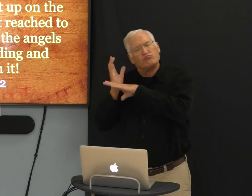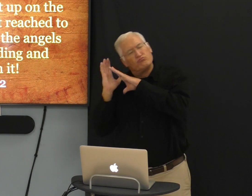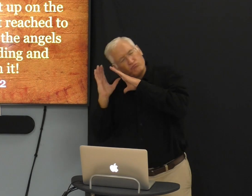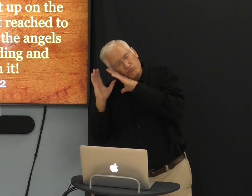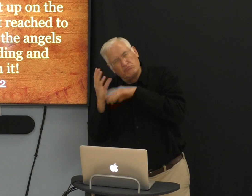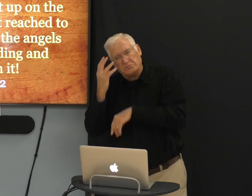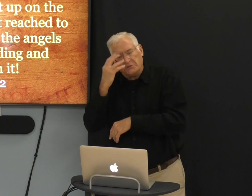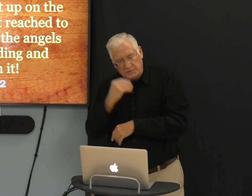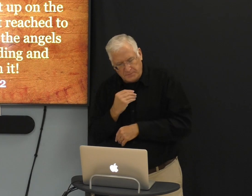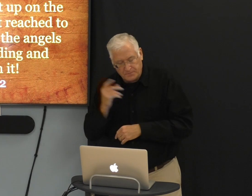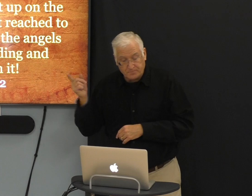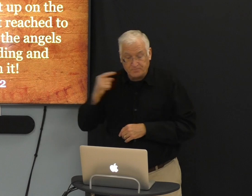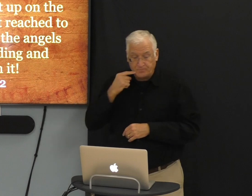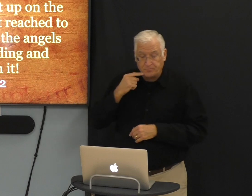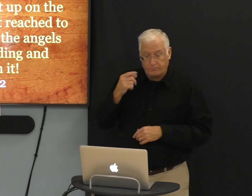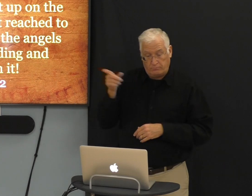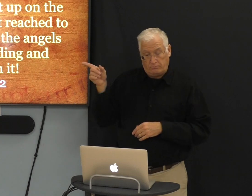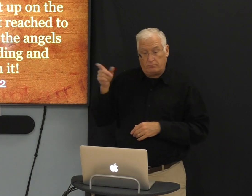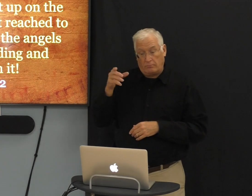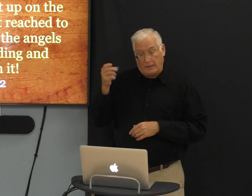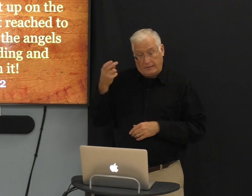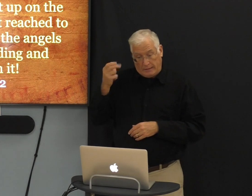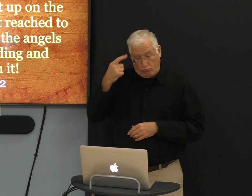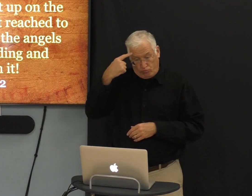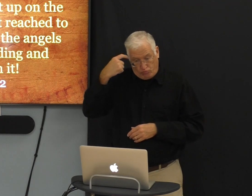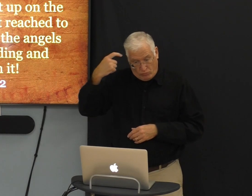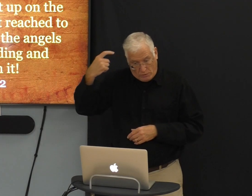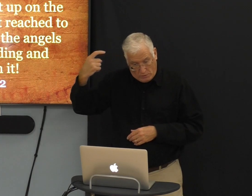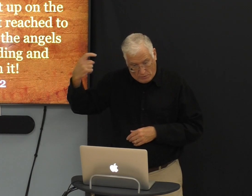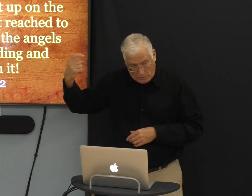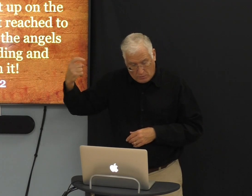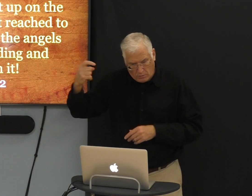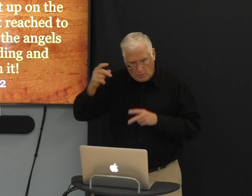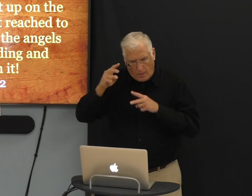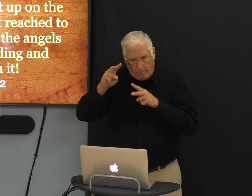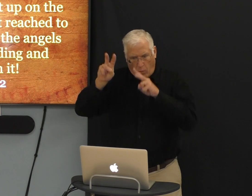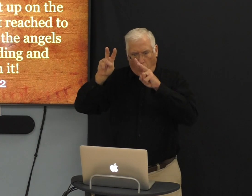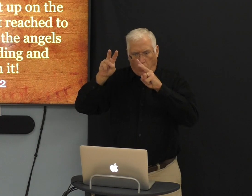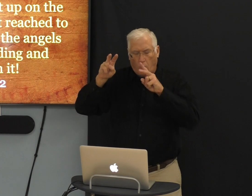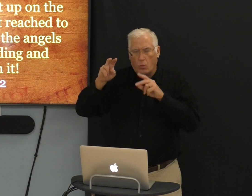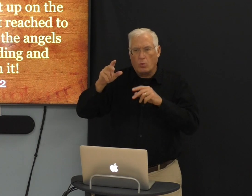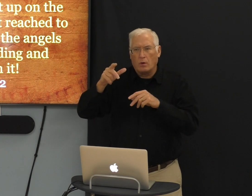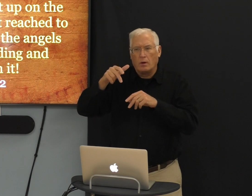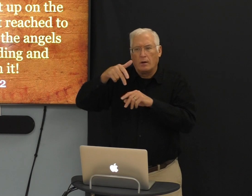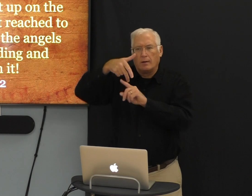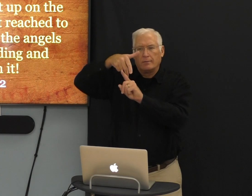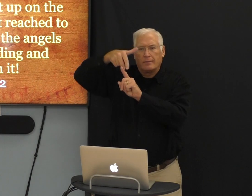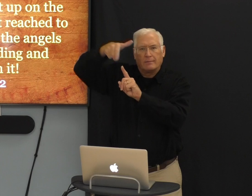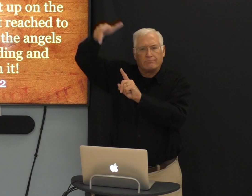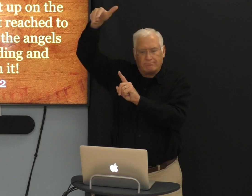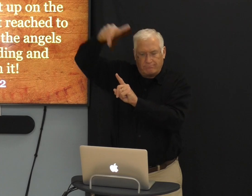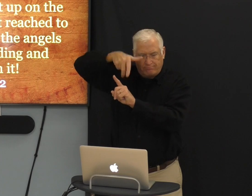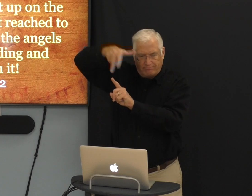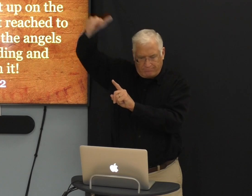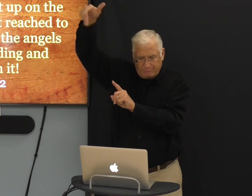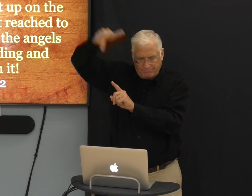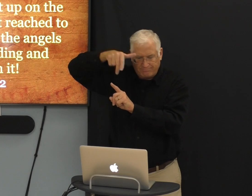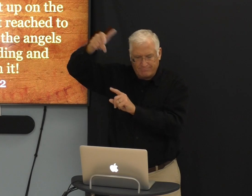using his stone for his pillow, he had a dream. And behold, there was a ladder.